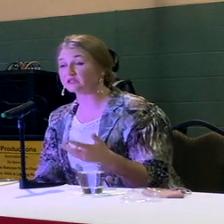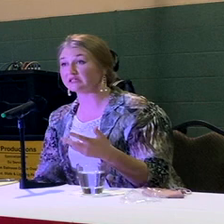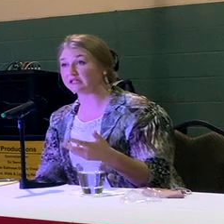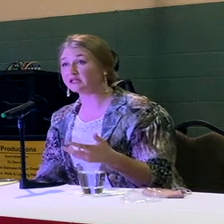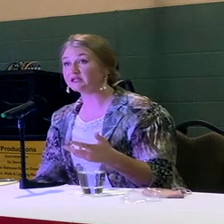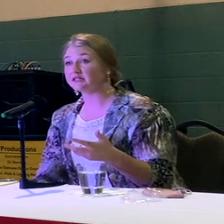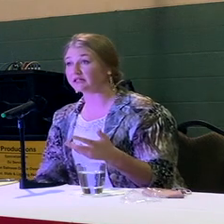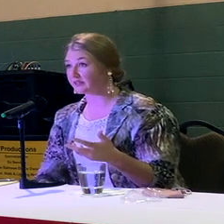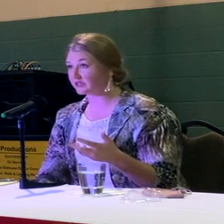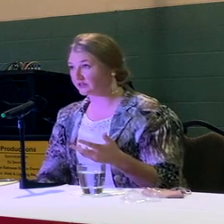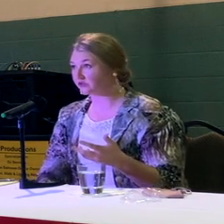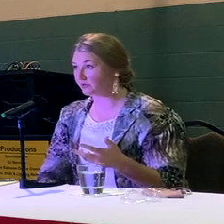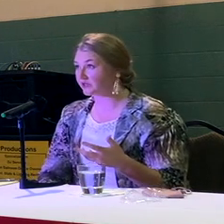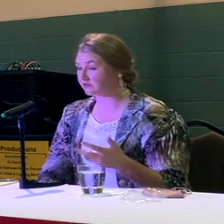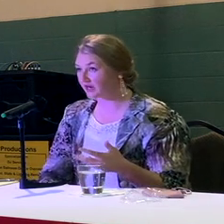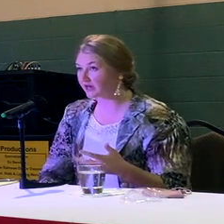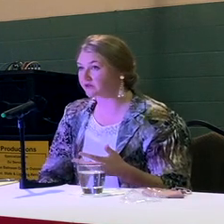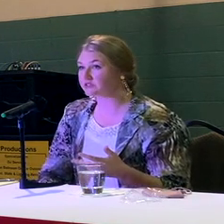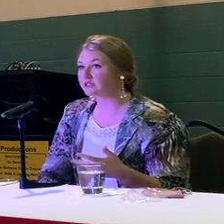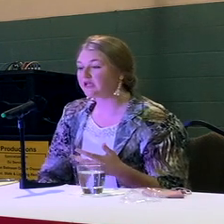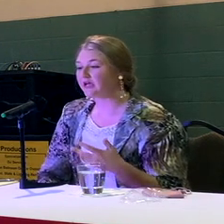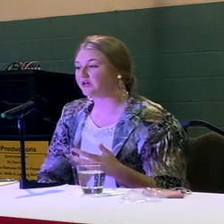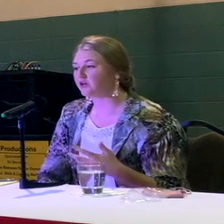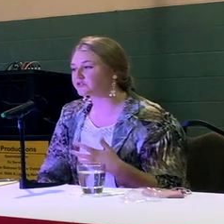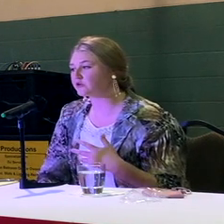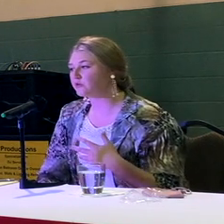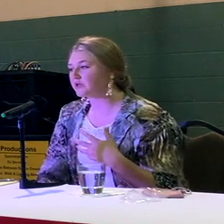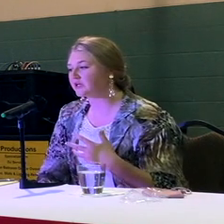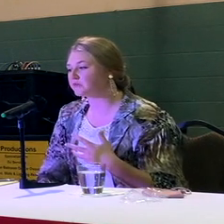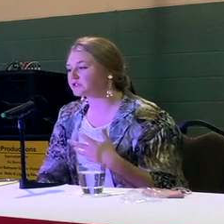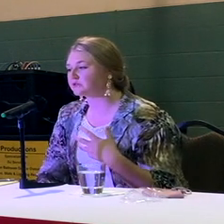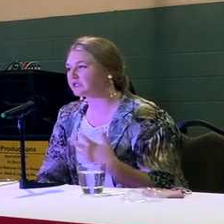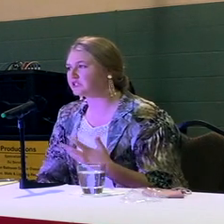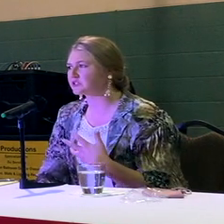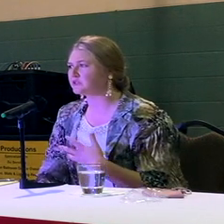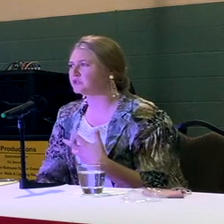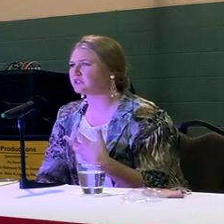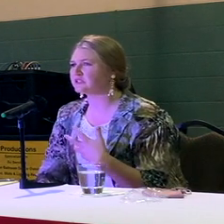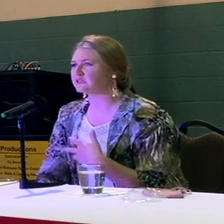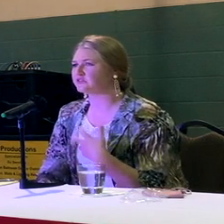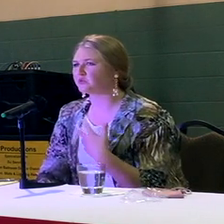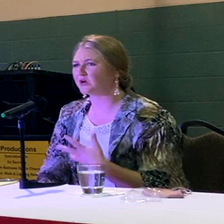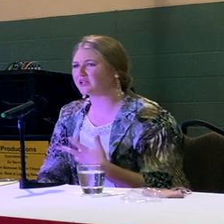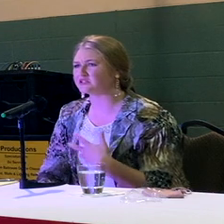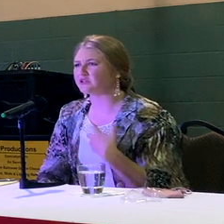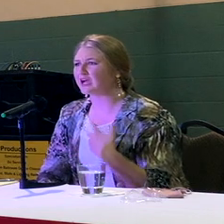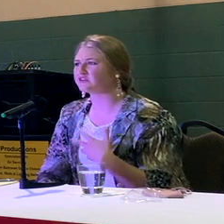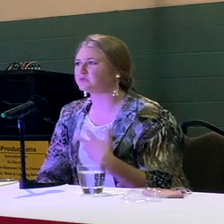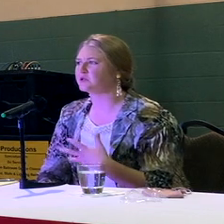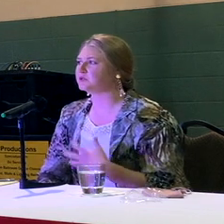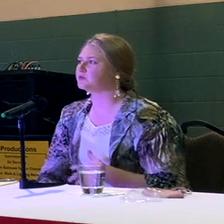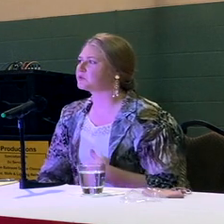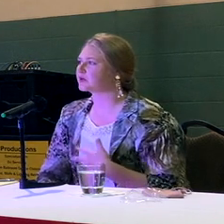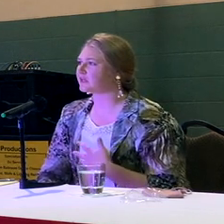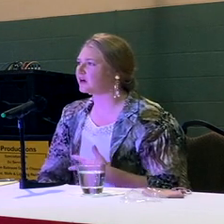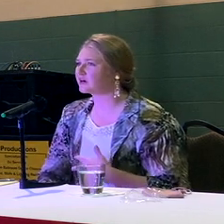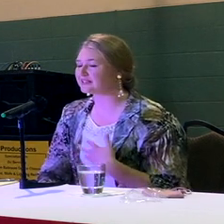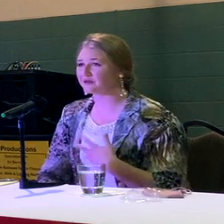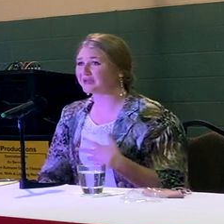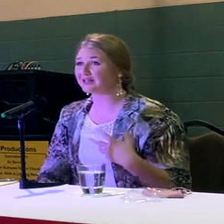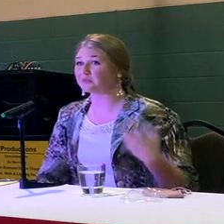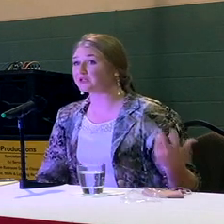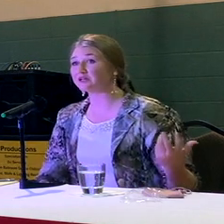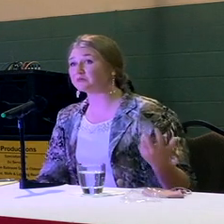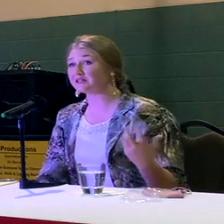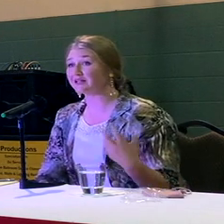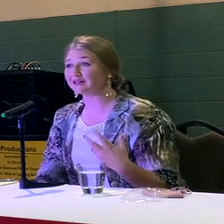community, not the other way around. And also, being able to engage the community in different ways. You have to meet people where they are.